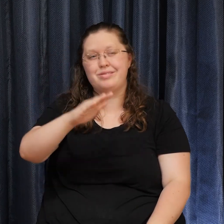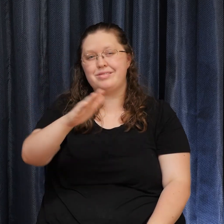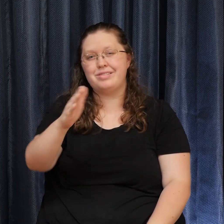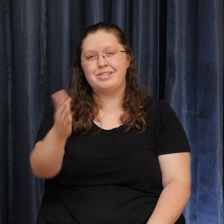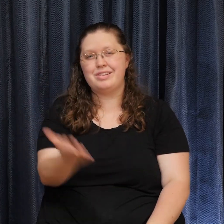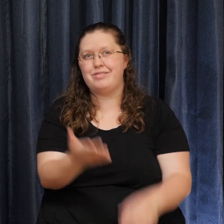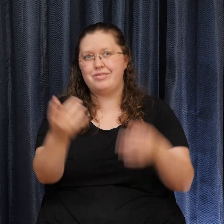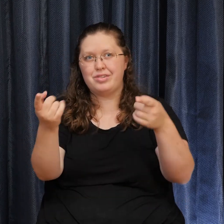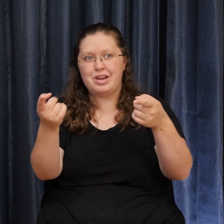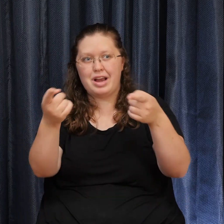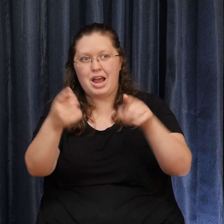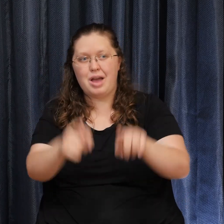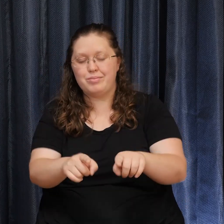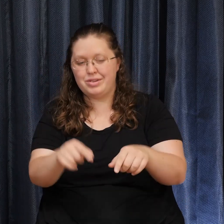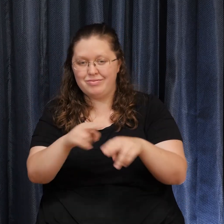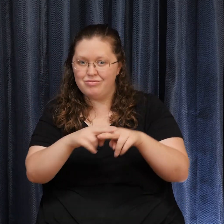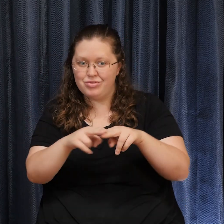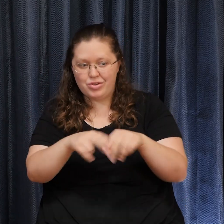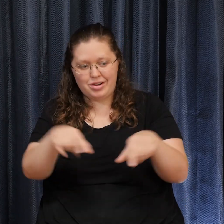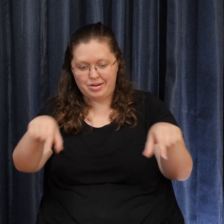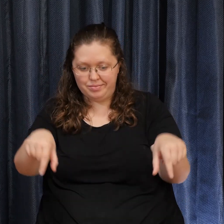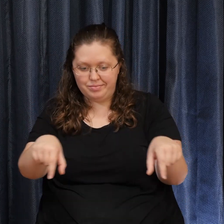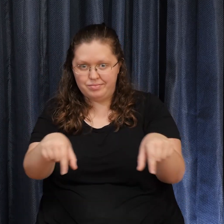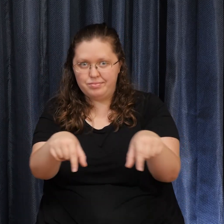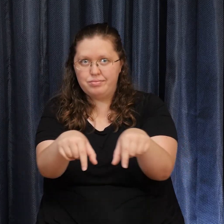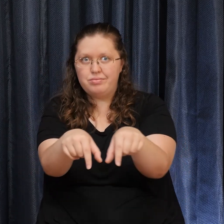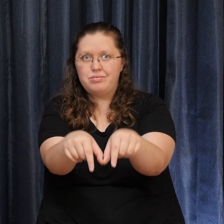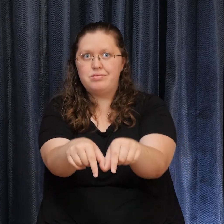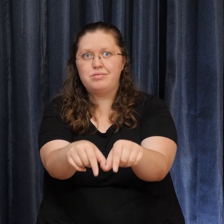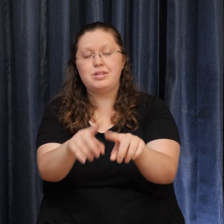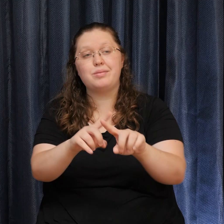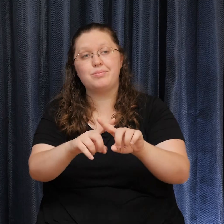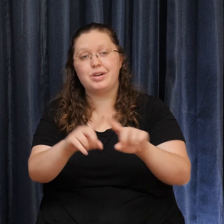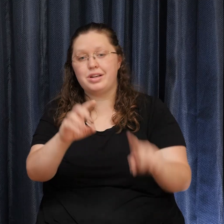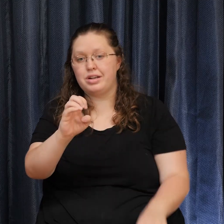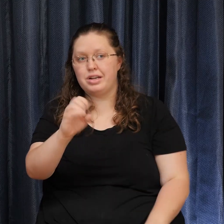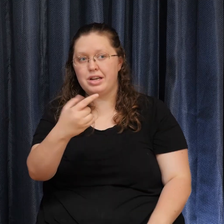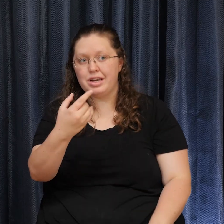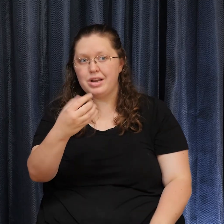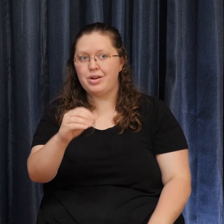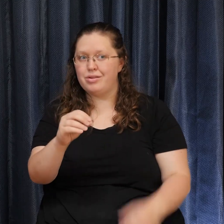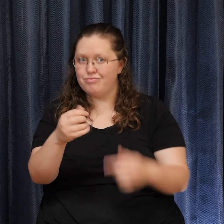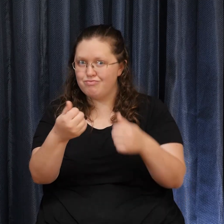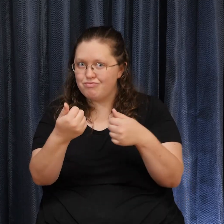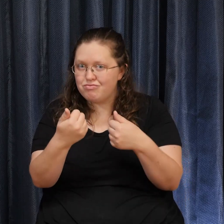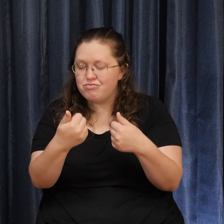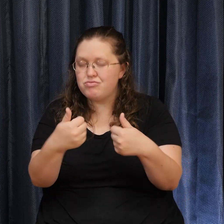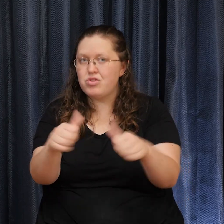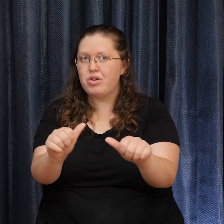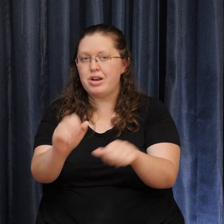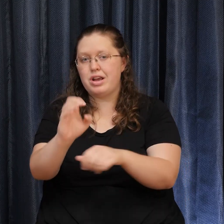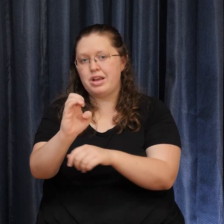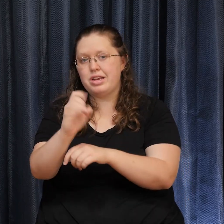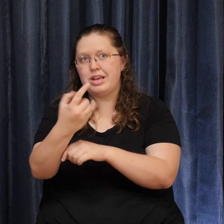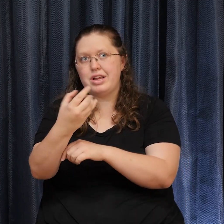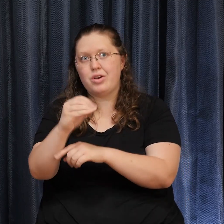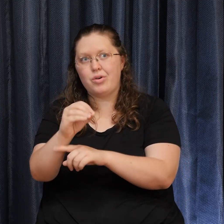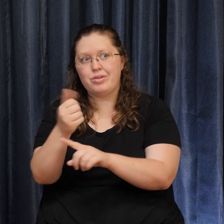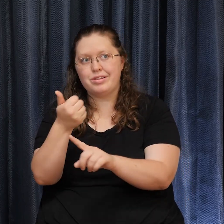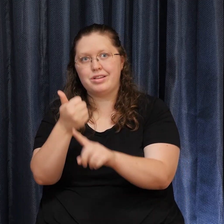Yet this is the ego's efforting at work, trying to bring oneness to duality upon